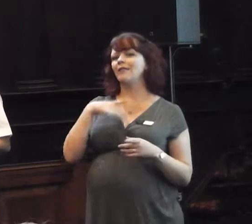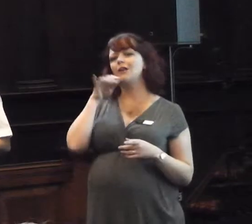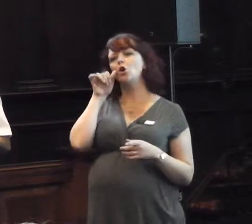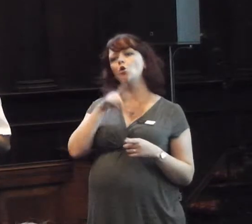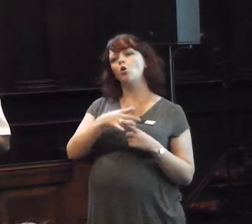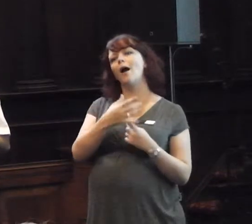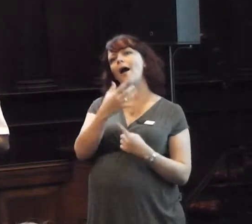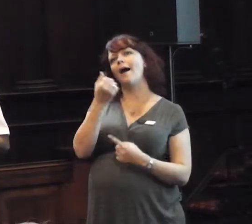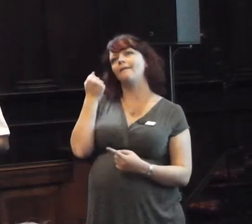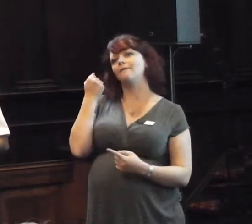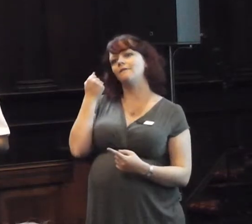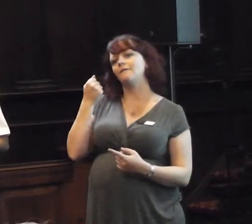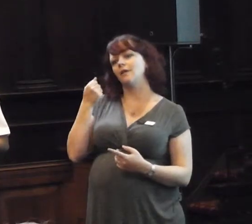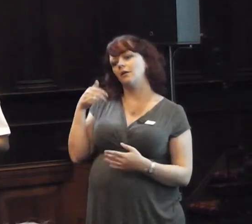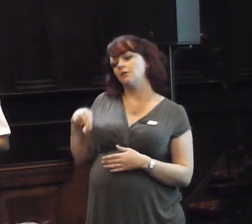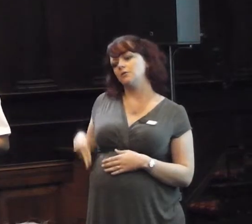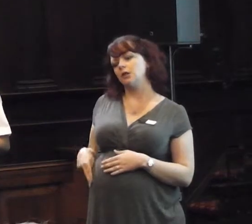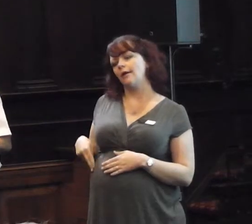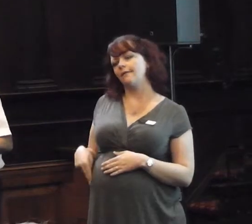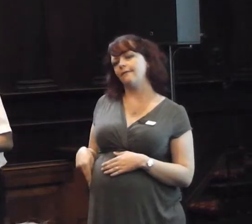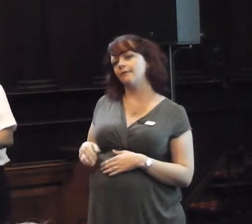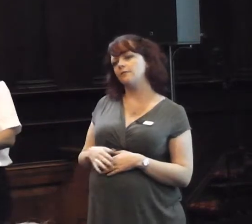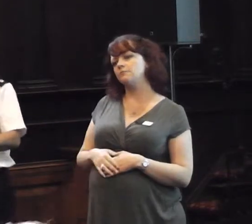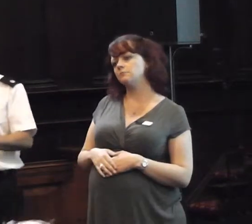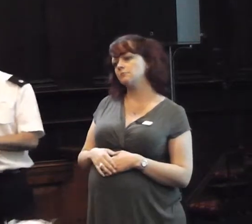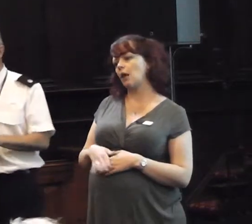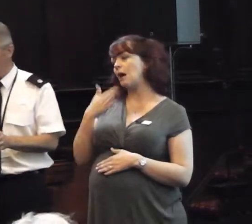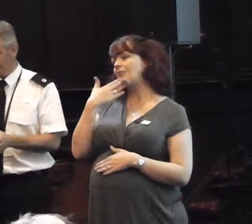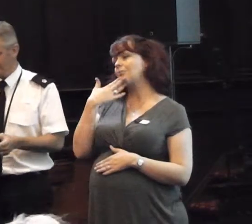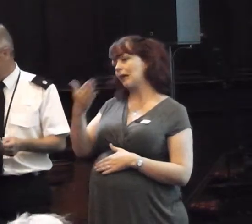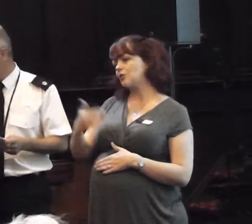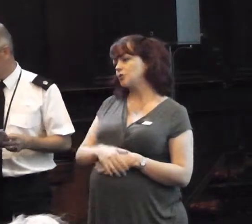because you're always going to look over your shoulder. Thank you very much.